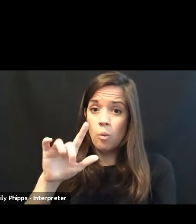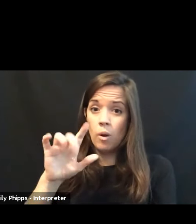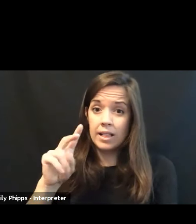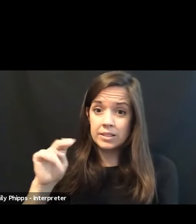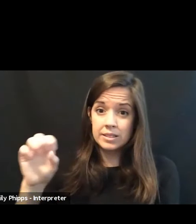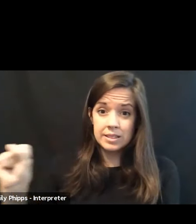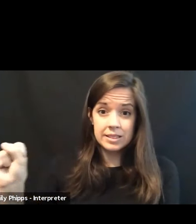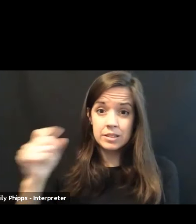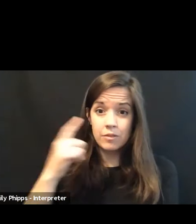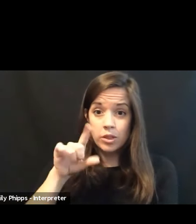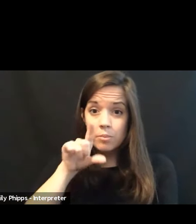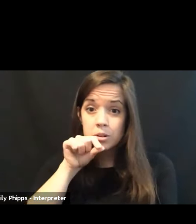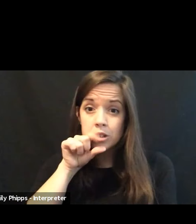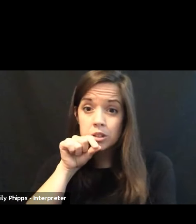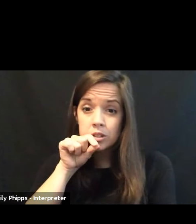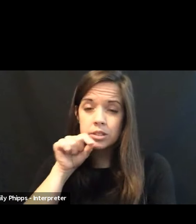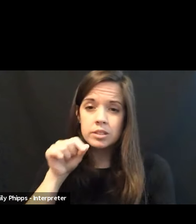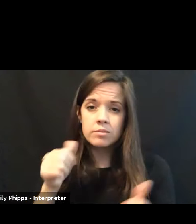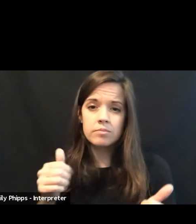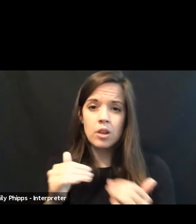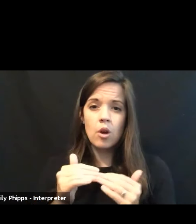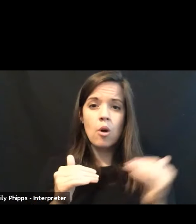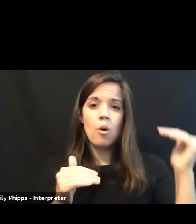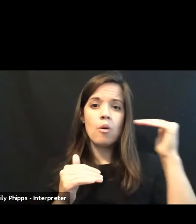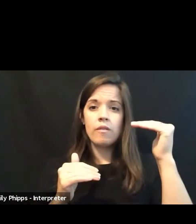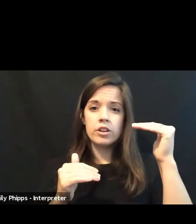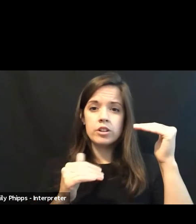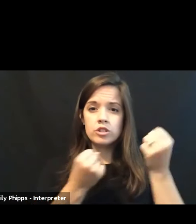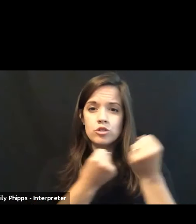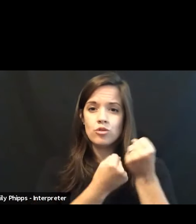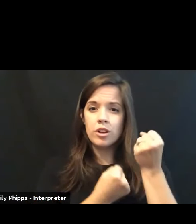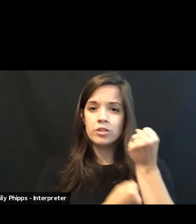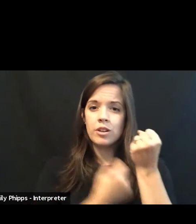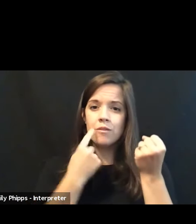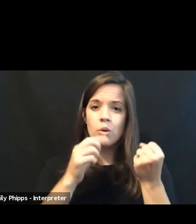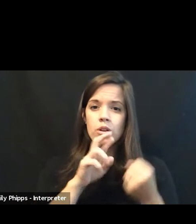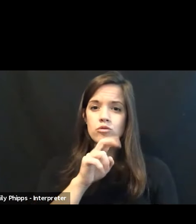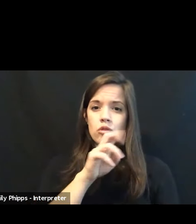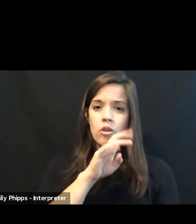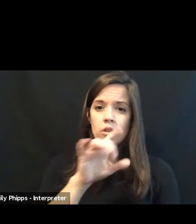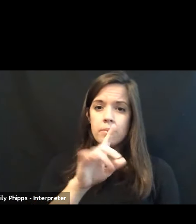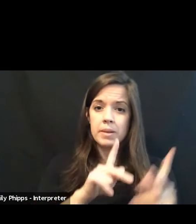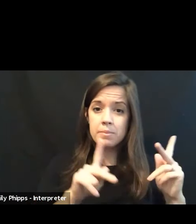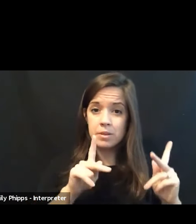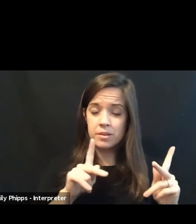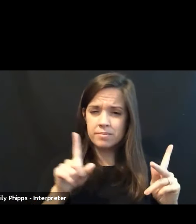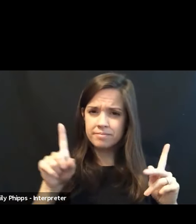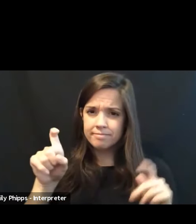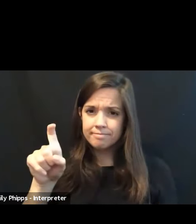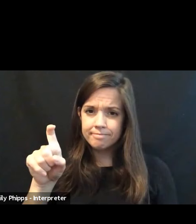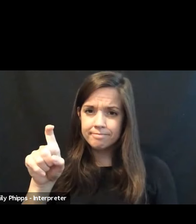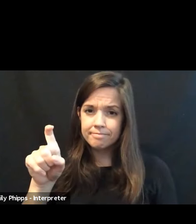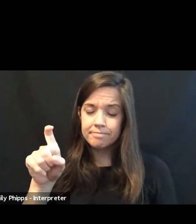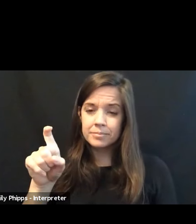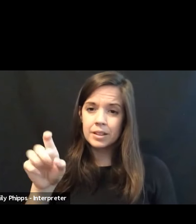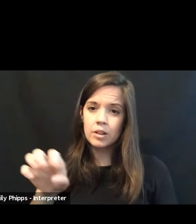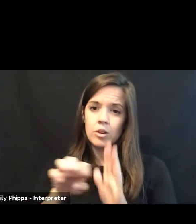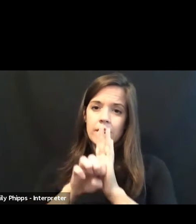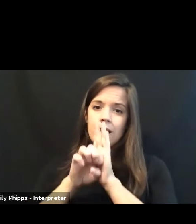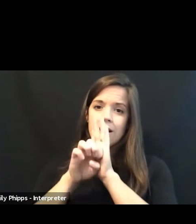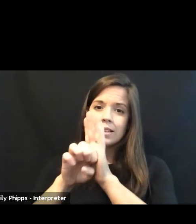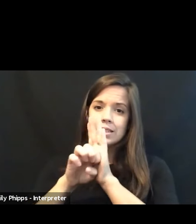the birds over infrastructure for those rural people? Now, there are examples where